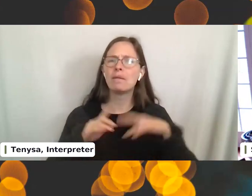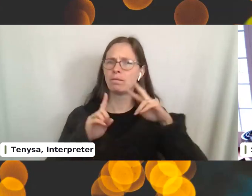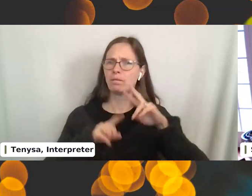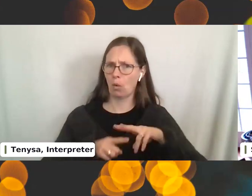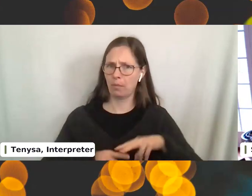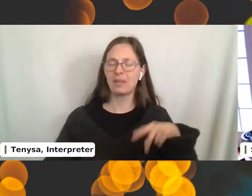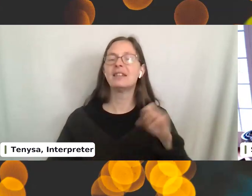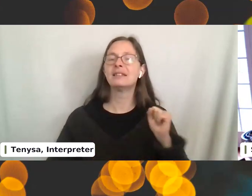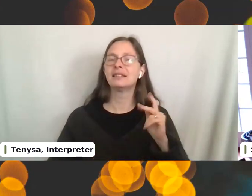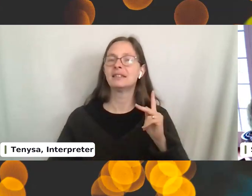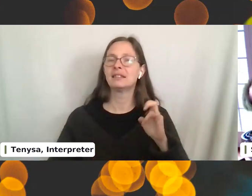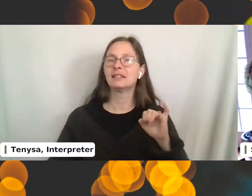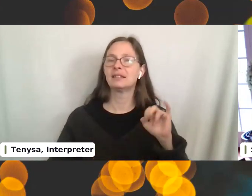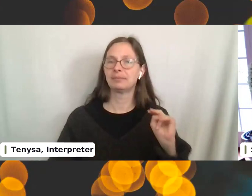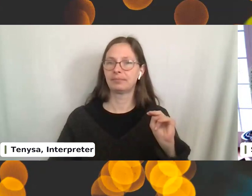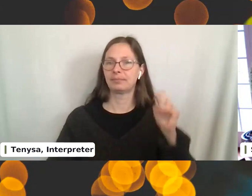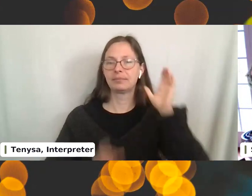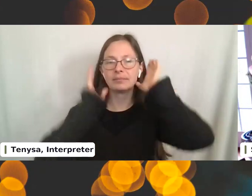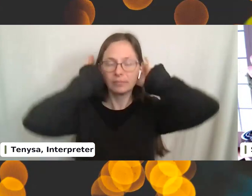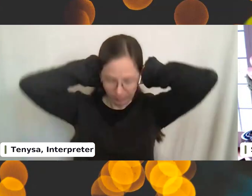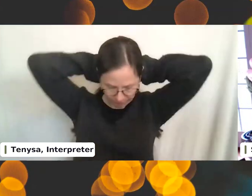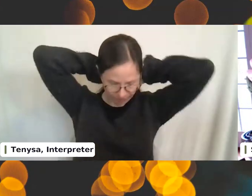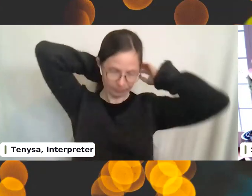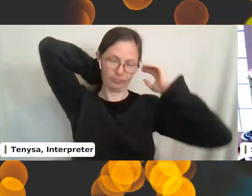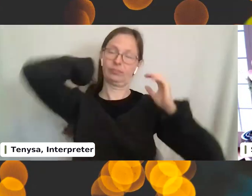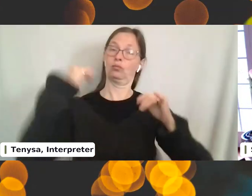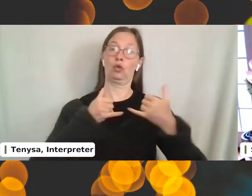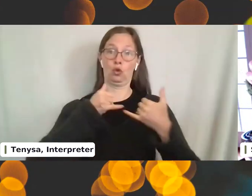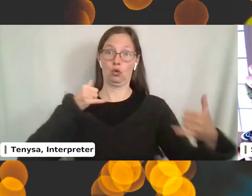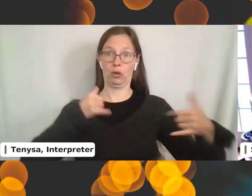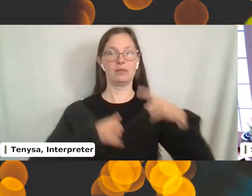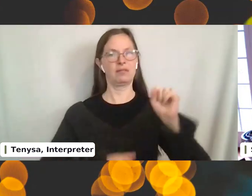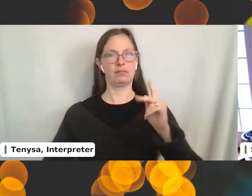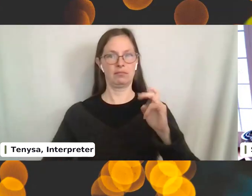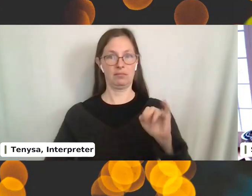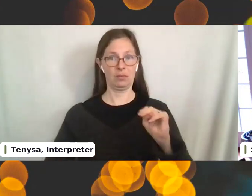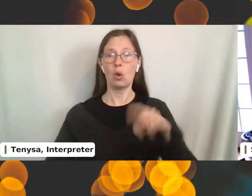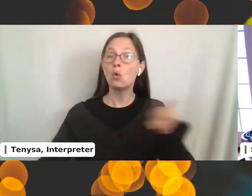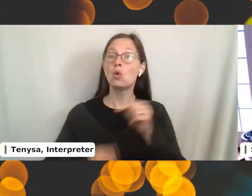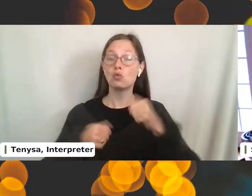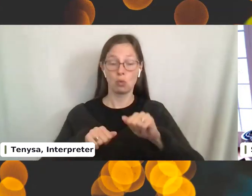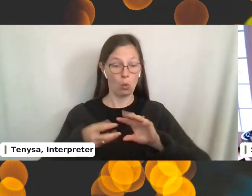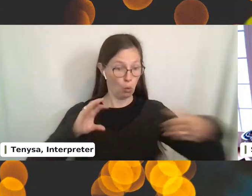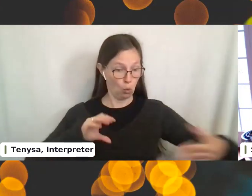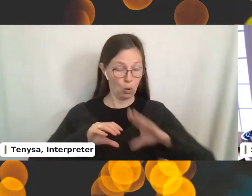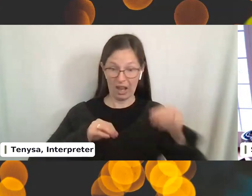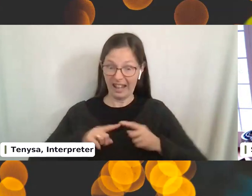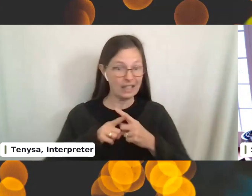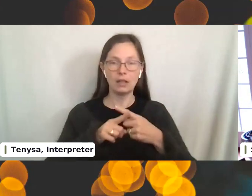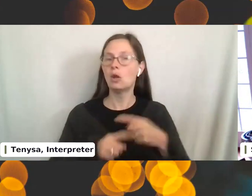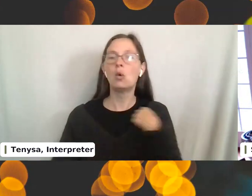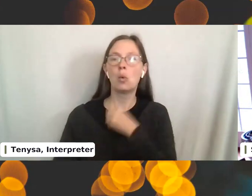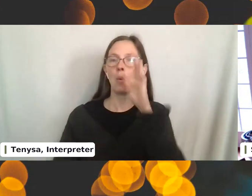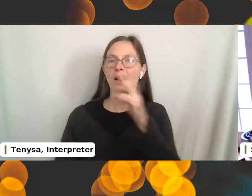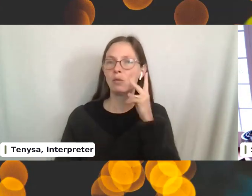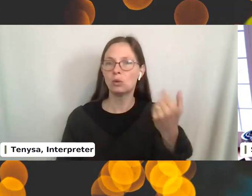This is a skein. Of yarn. If you try to just open this up and knit from this, we will never see you again because your hands will